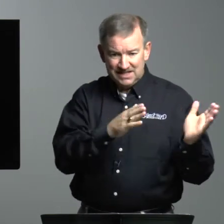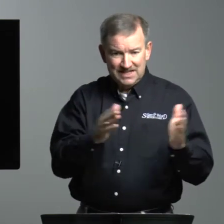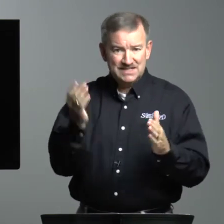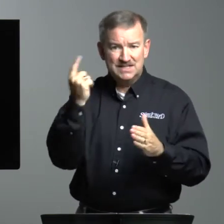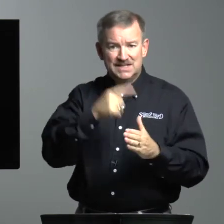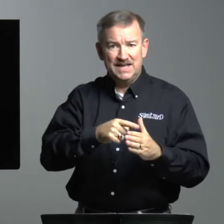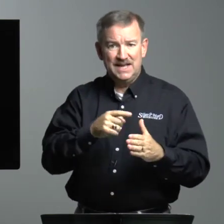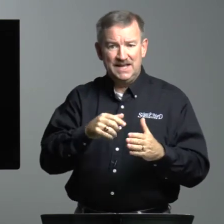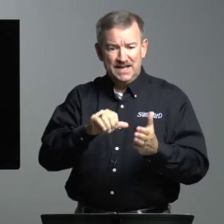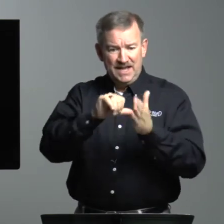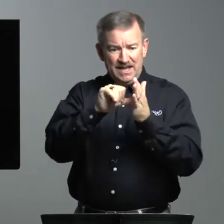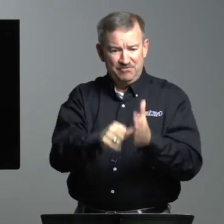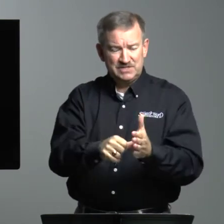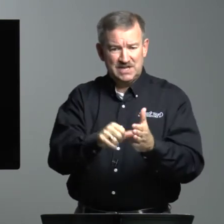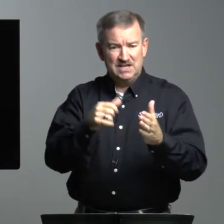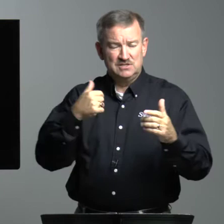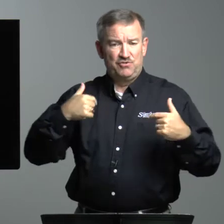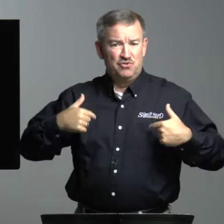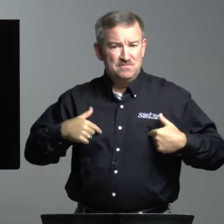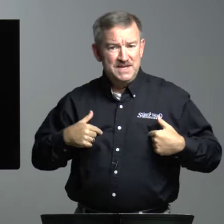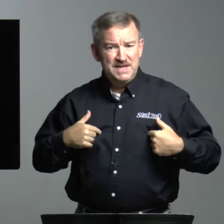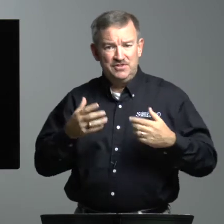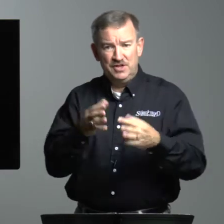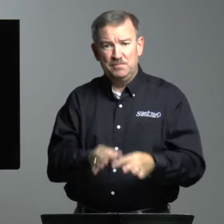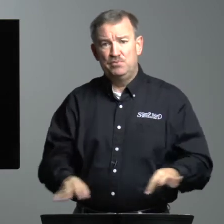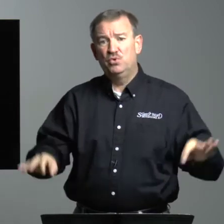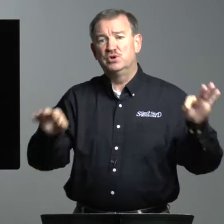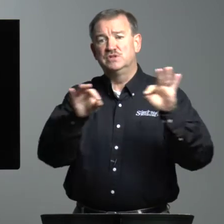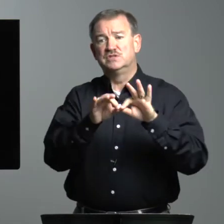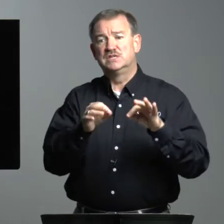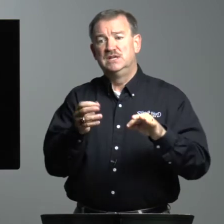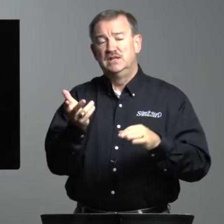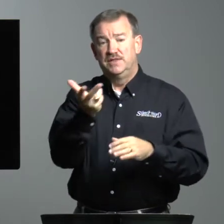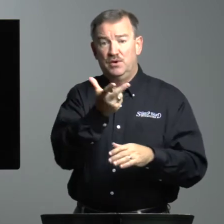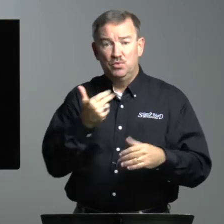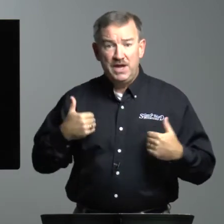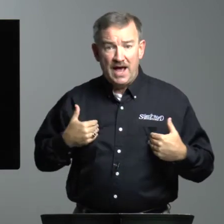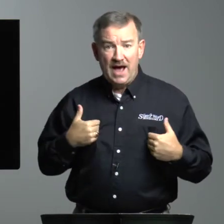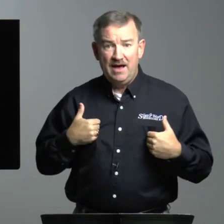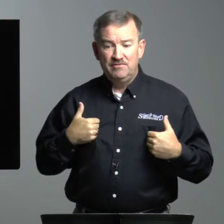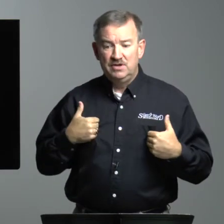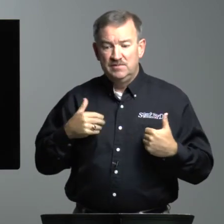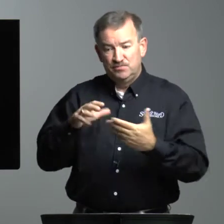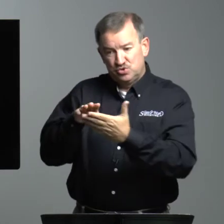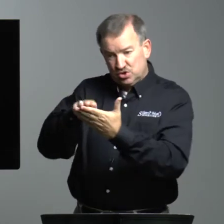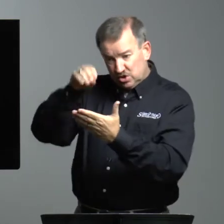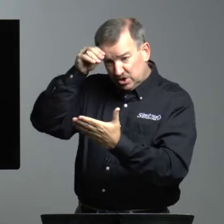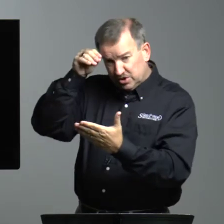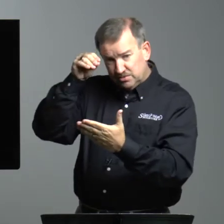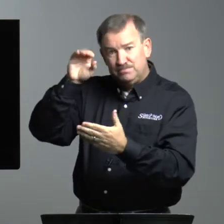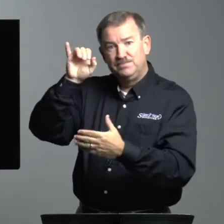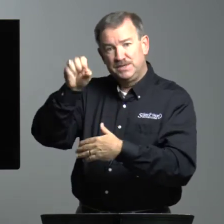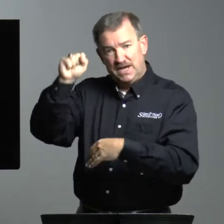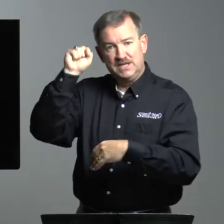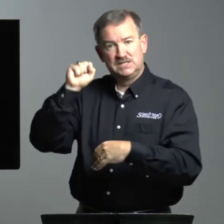lesson today emphasizes for me the importance that we have to learn. Yes.